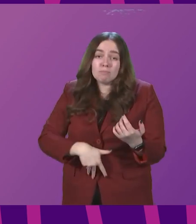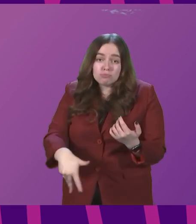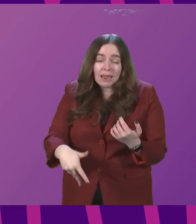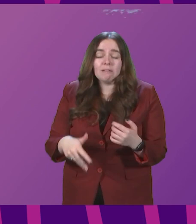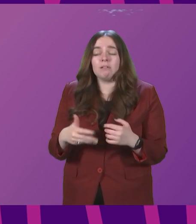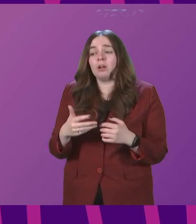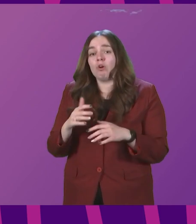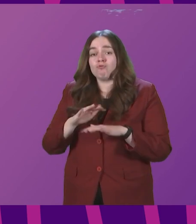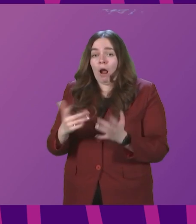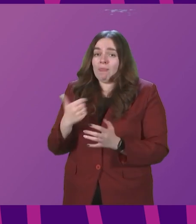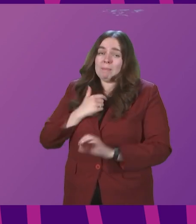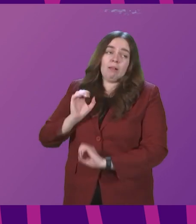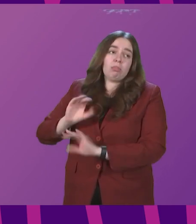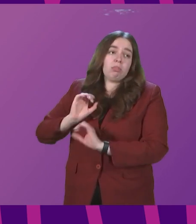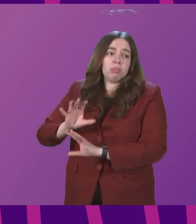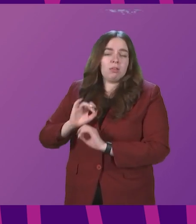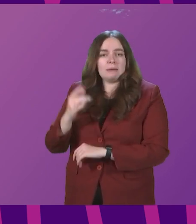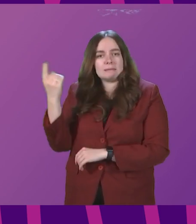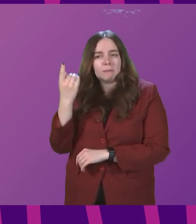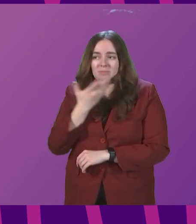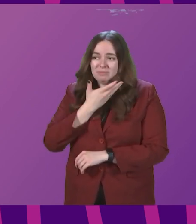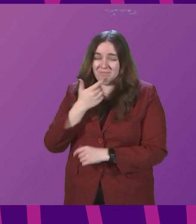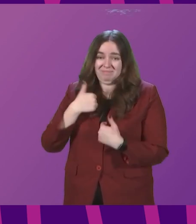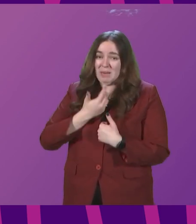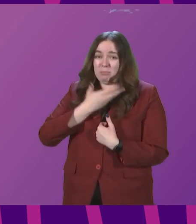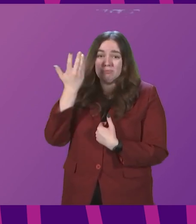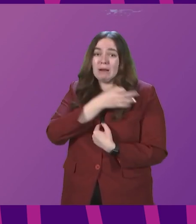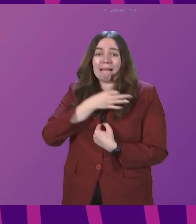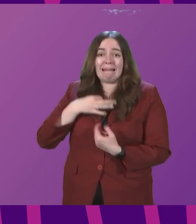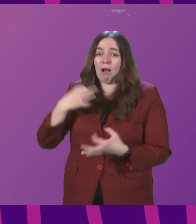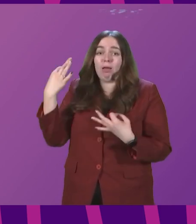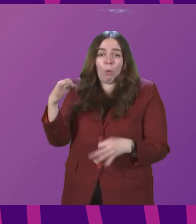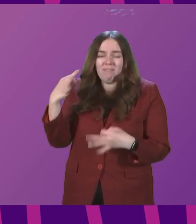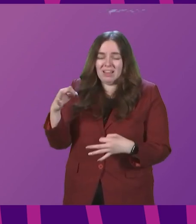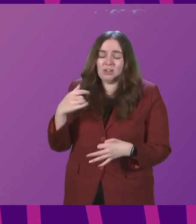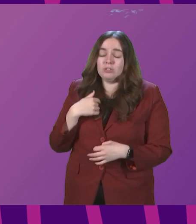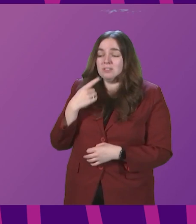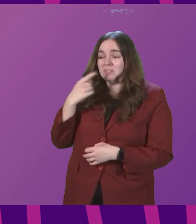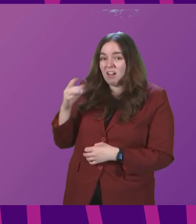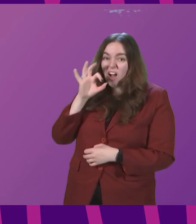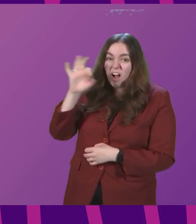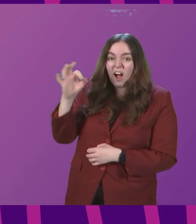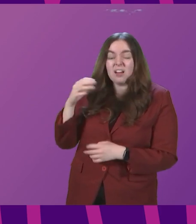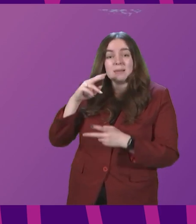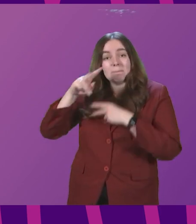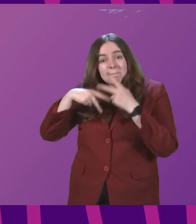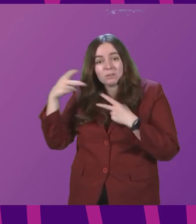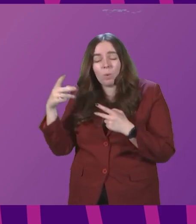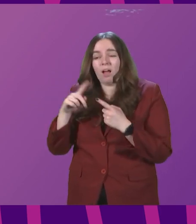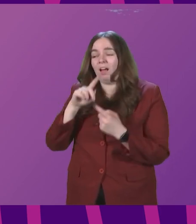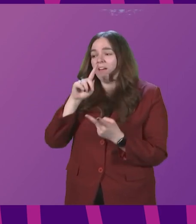than hear that from me, somebody who does not have clinical qualifications. would point them to your midwives, to the